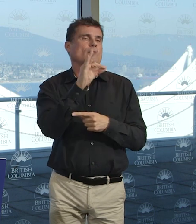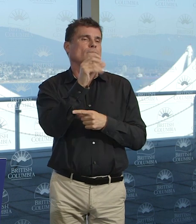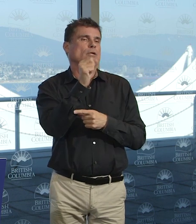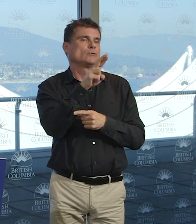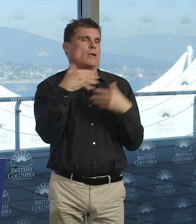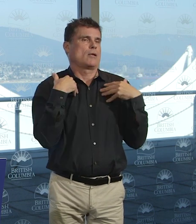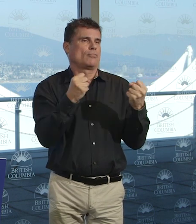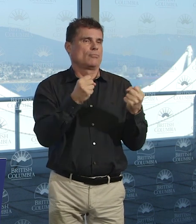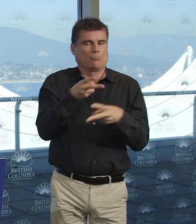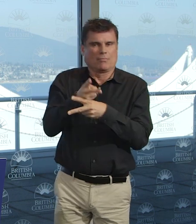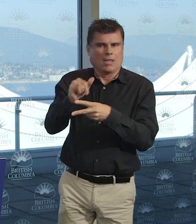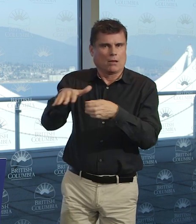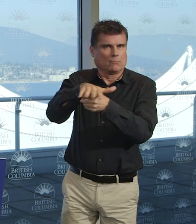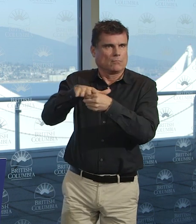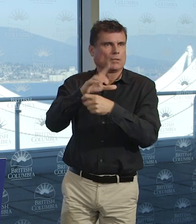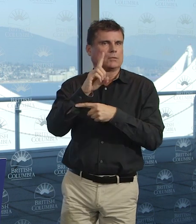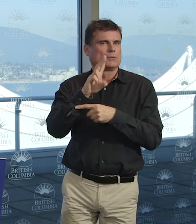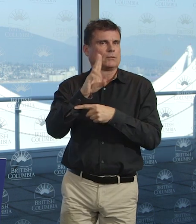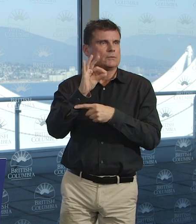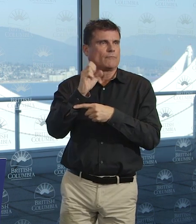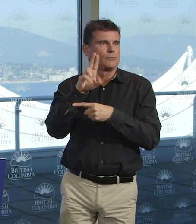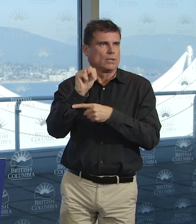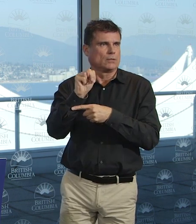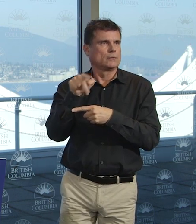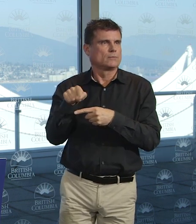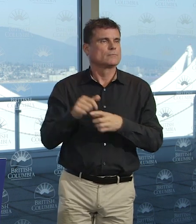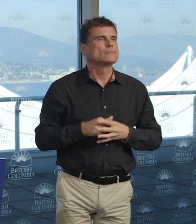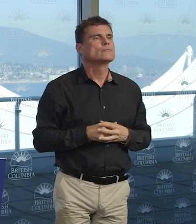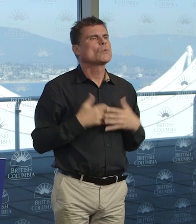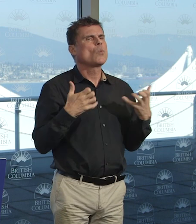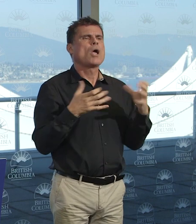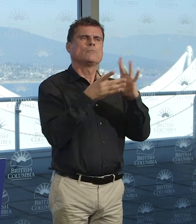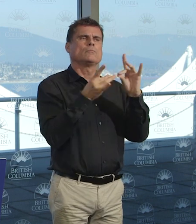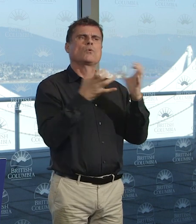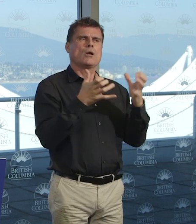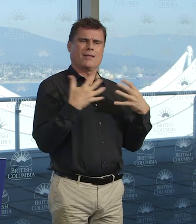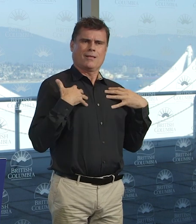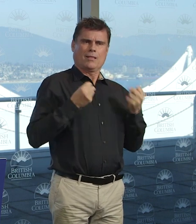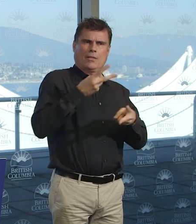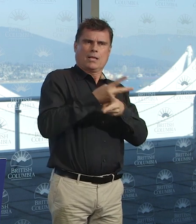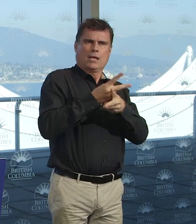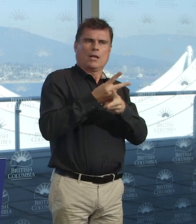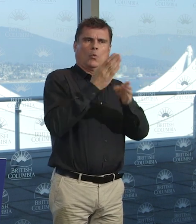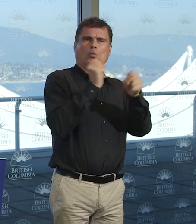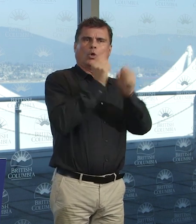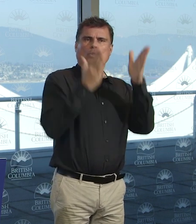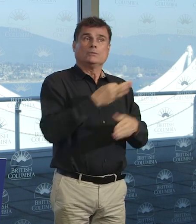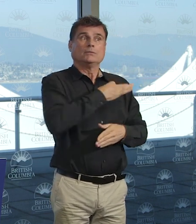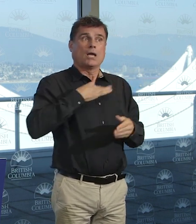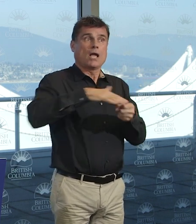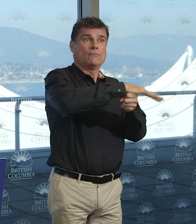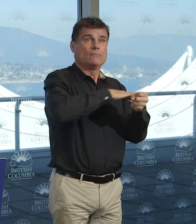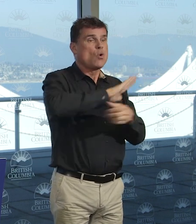In talking about healthcare workers, I think that is something that is always in the back of our minds as we've been going through this